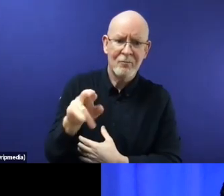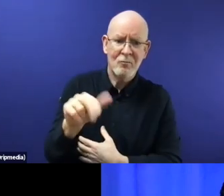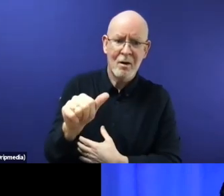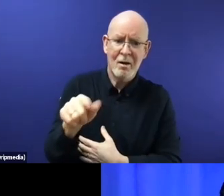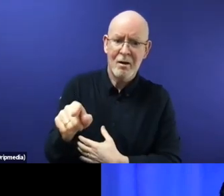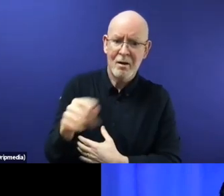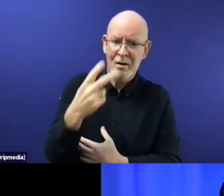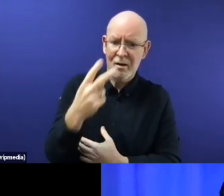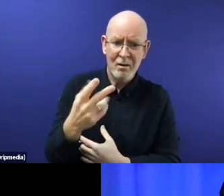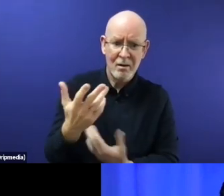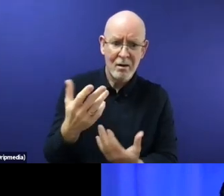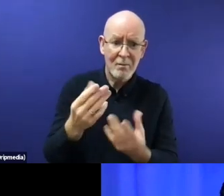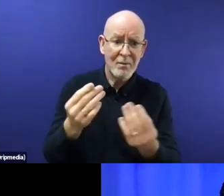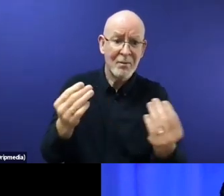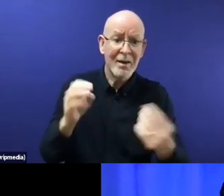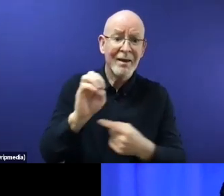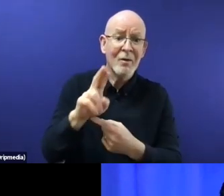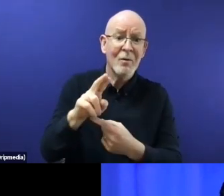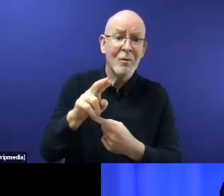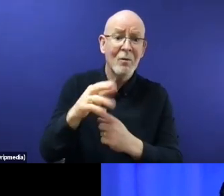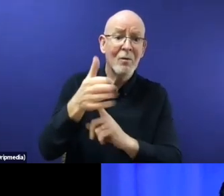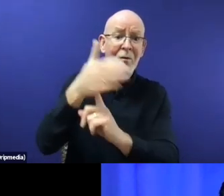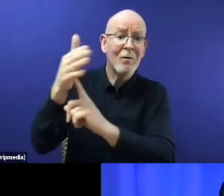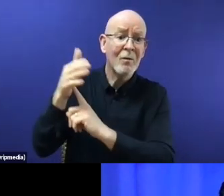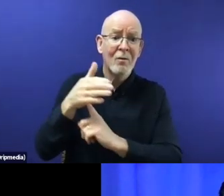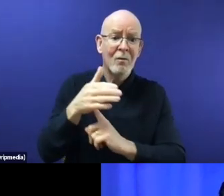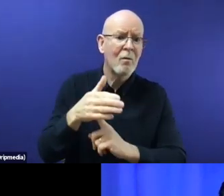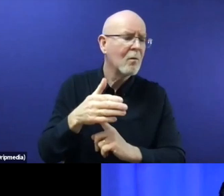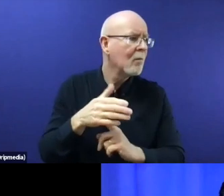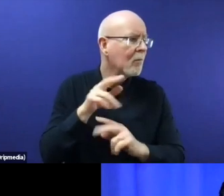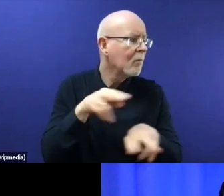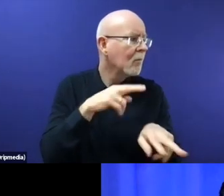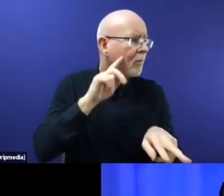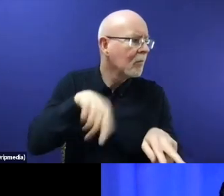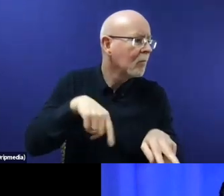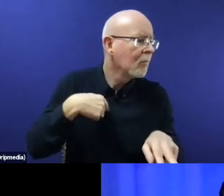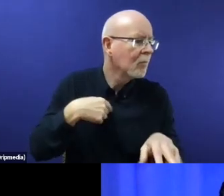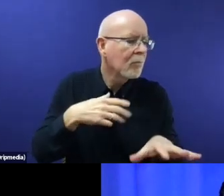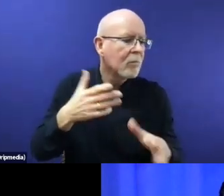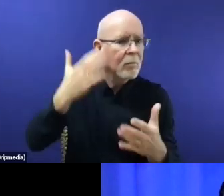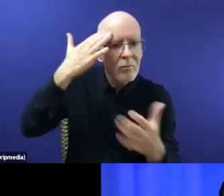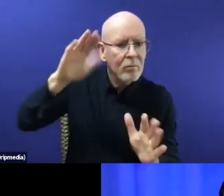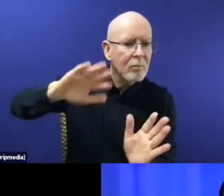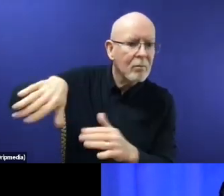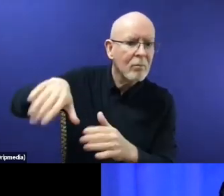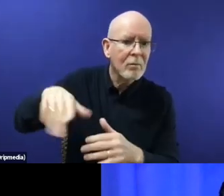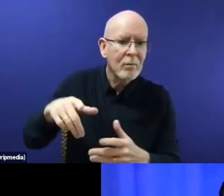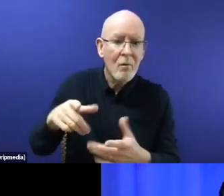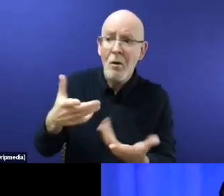even accept. It was very hard even to accept any kind of refugees or helping these